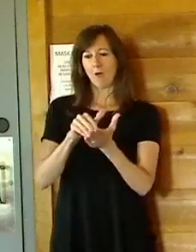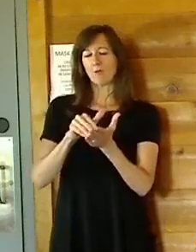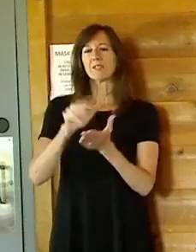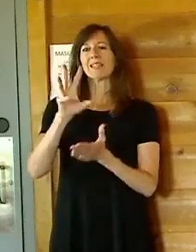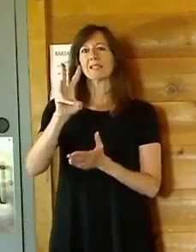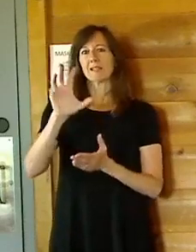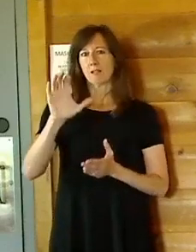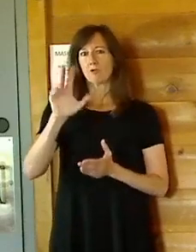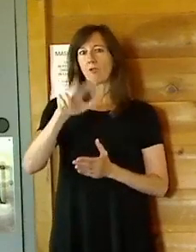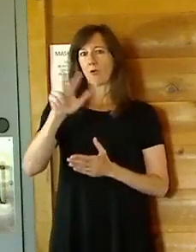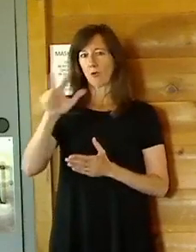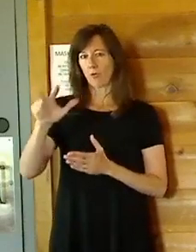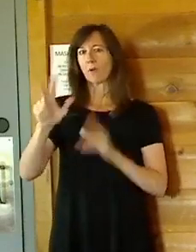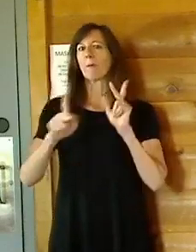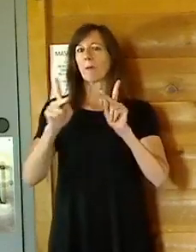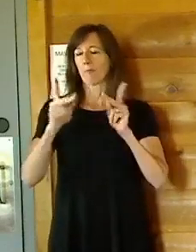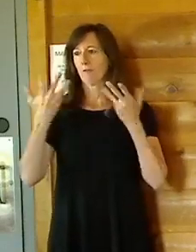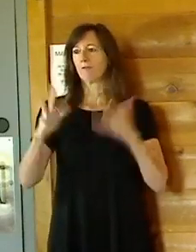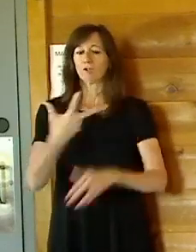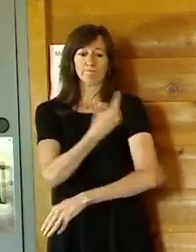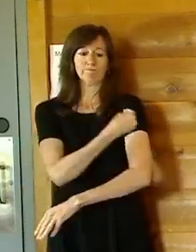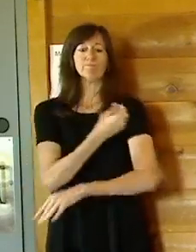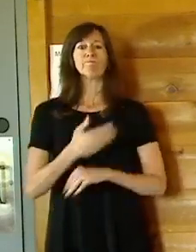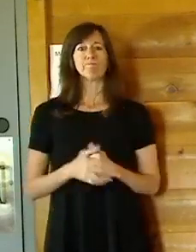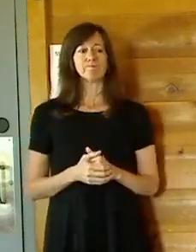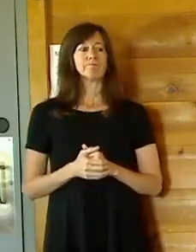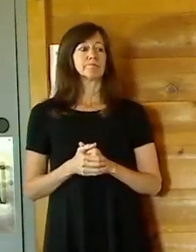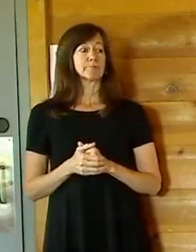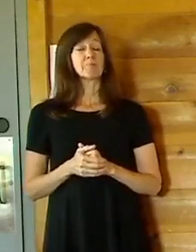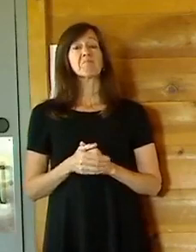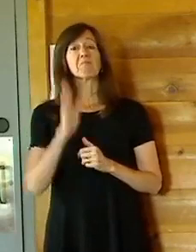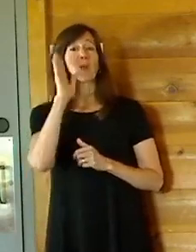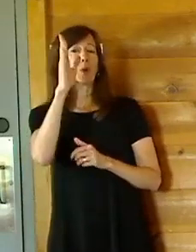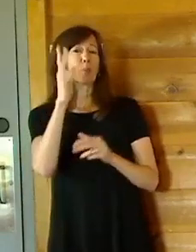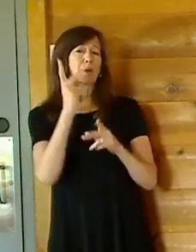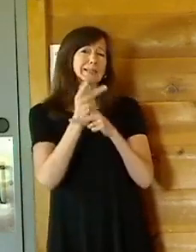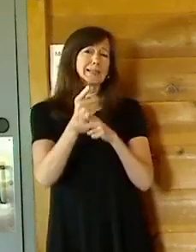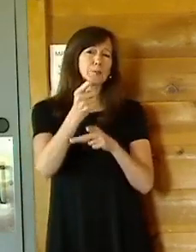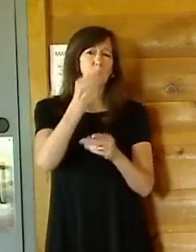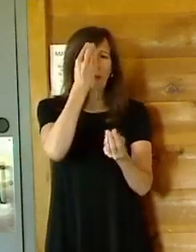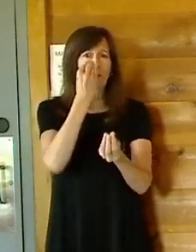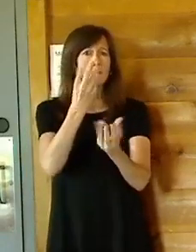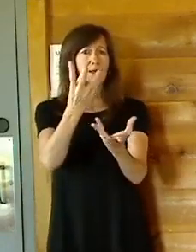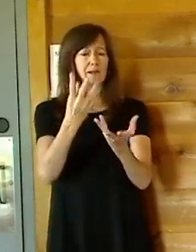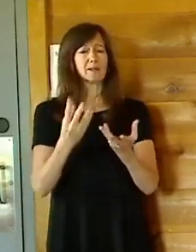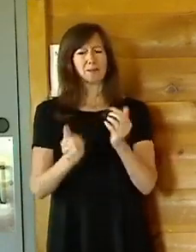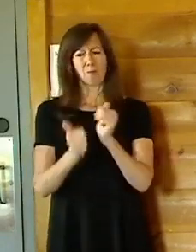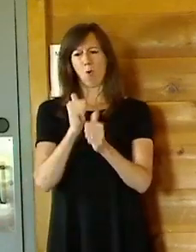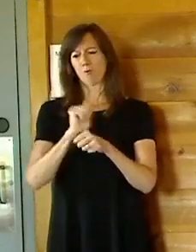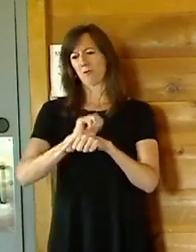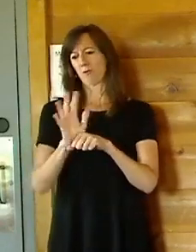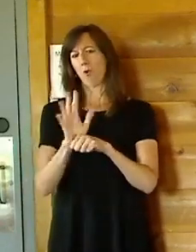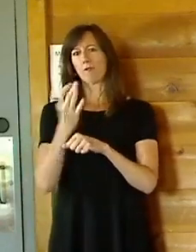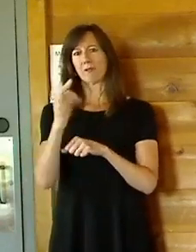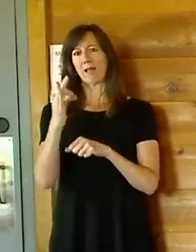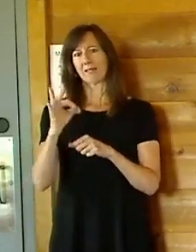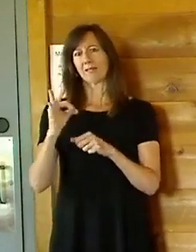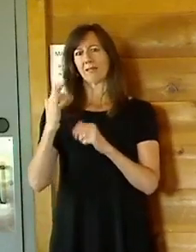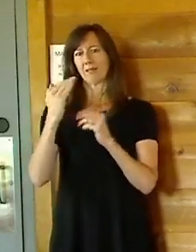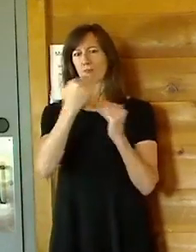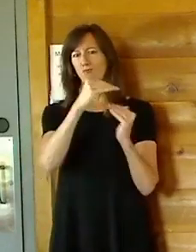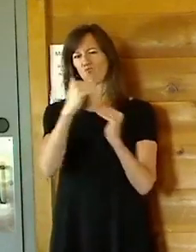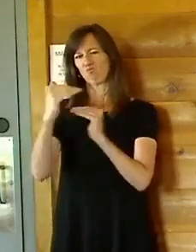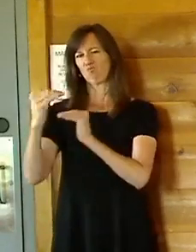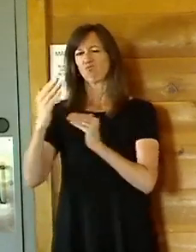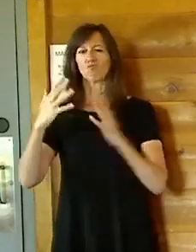individuals. And we'll keep you posted. Most of the COVID-19 related restrictions have been lifted. The